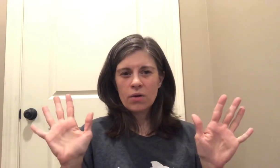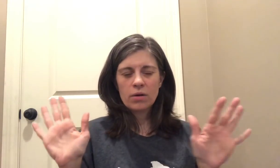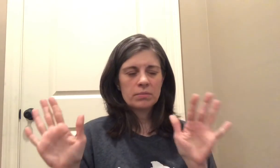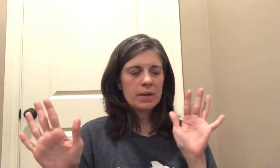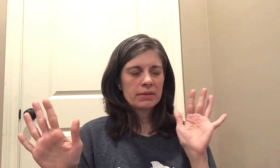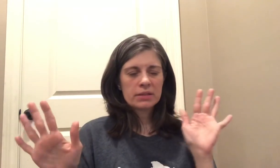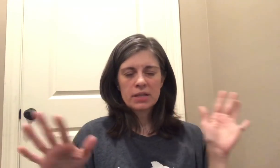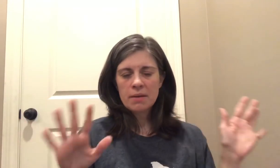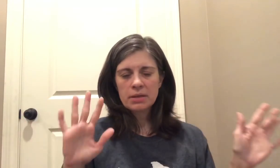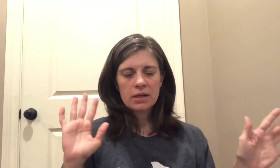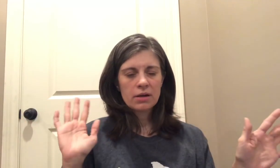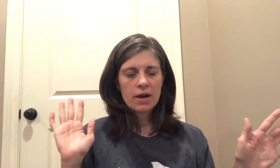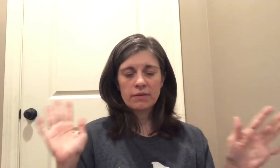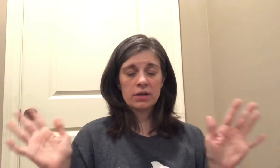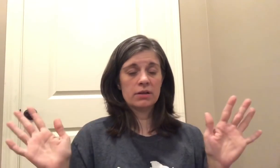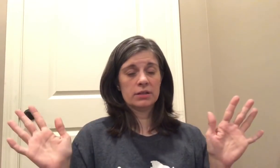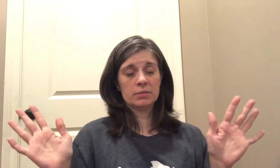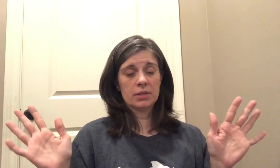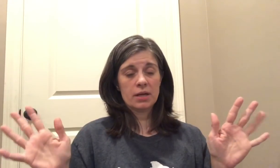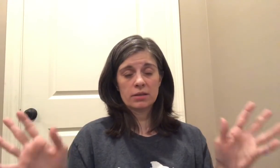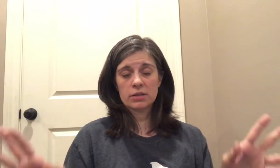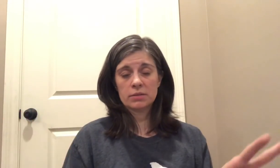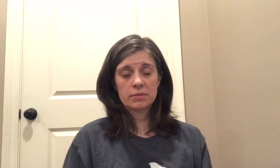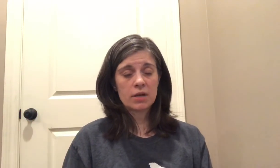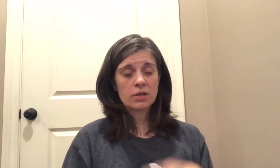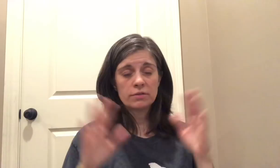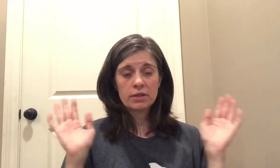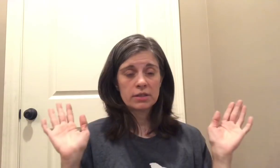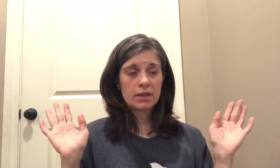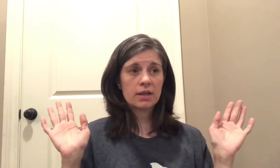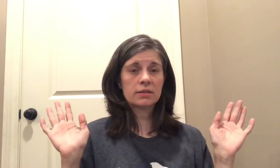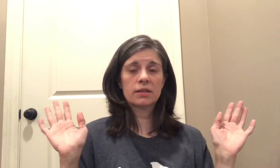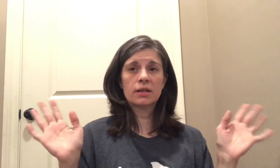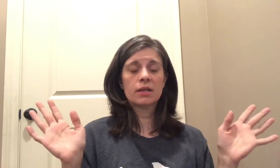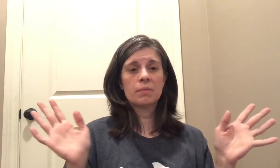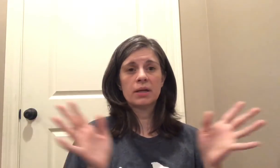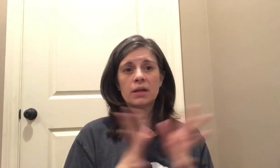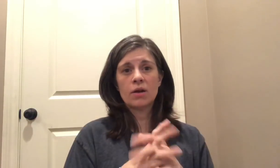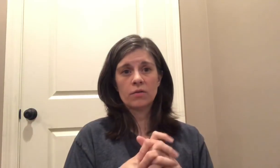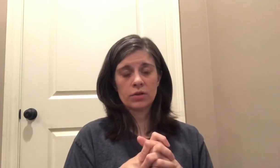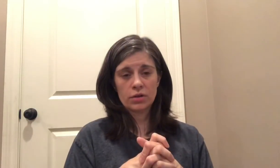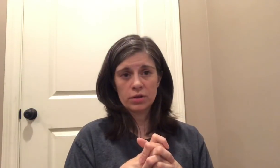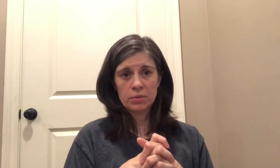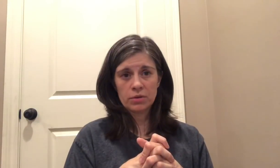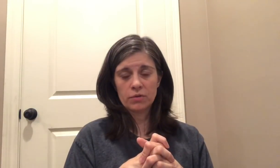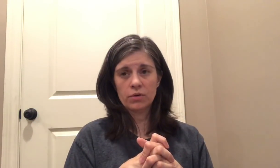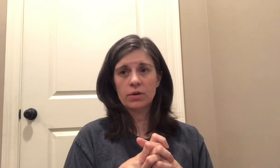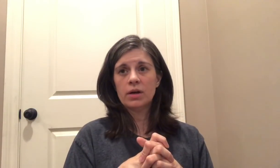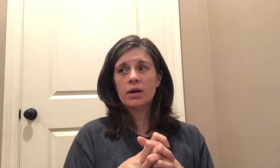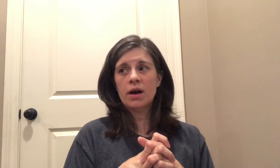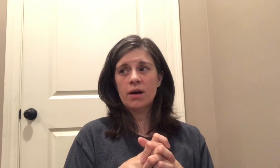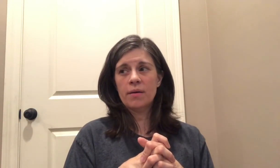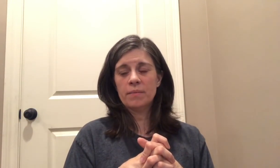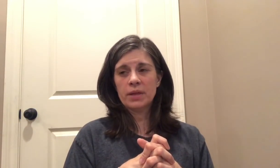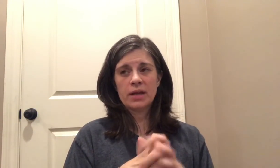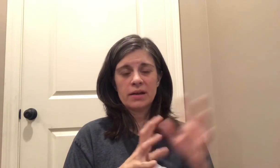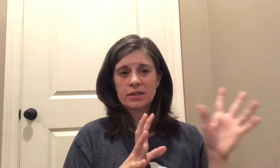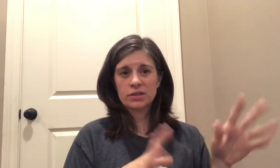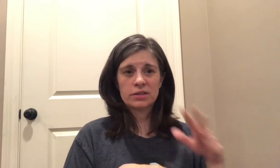about this time of year every year it seems like there's this controversy that gets kicked up again over the good and the beautiful um that I just